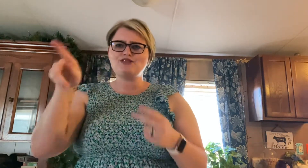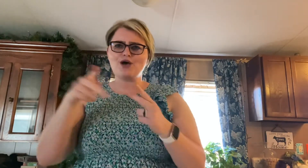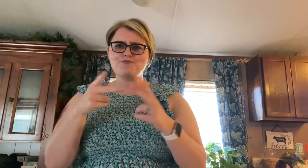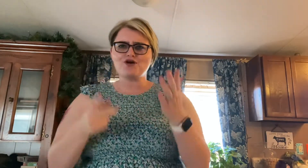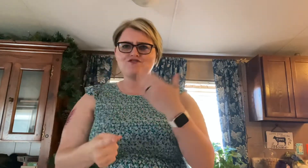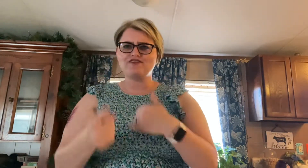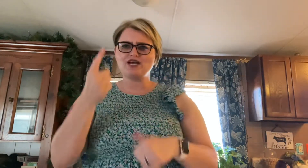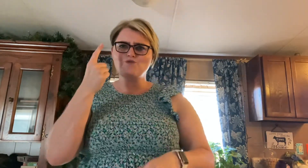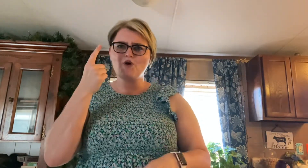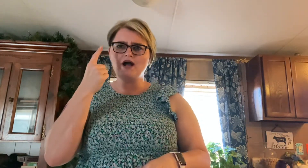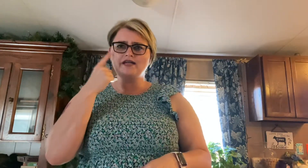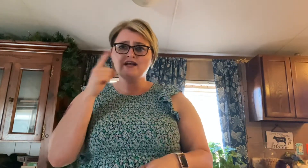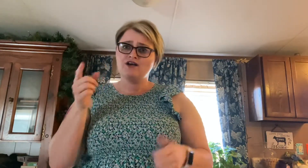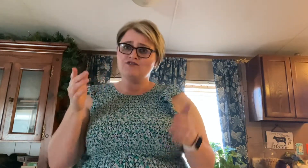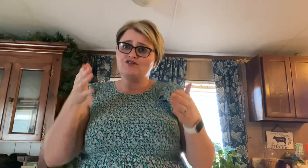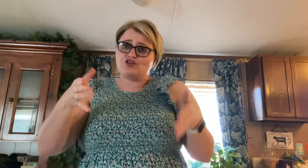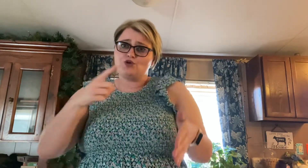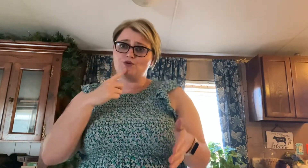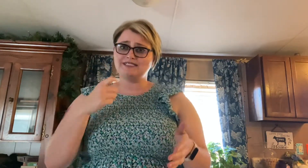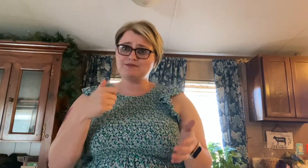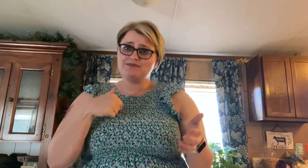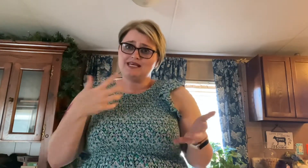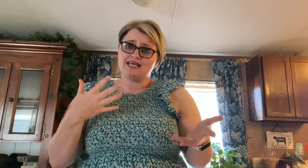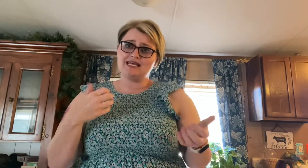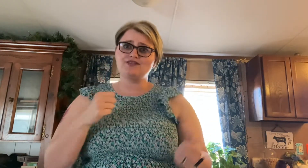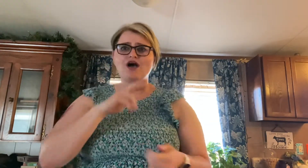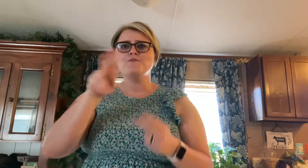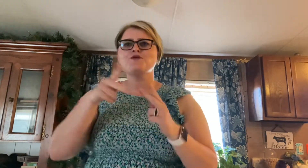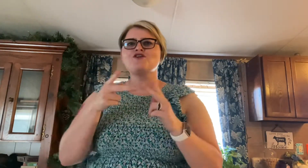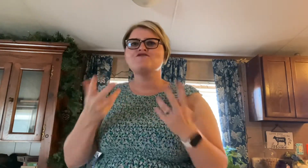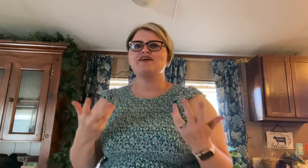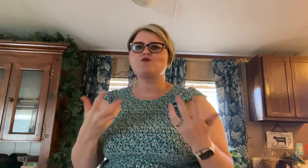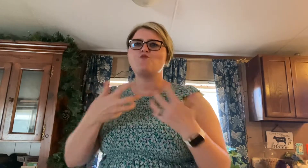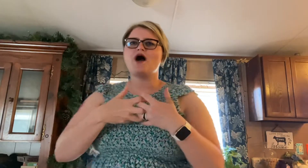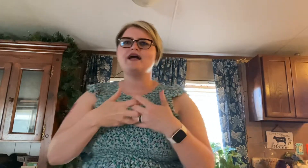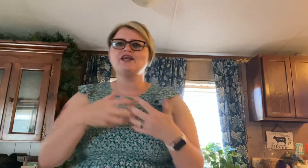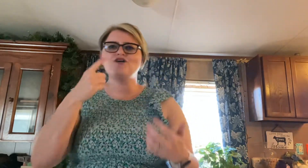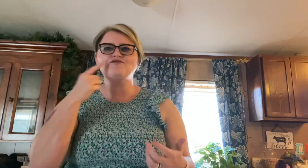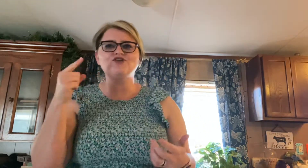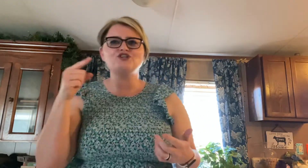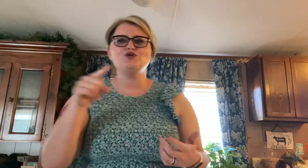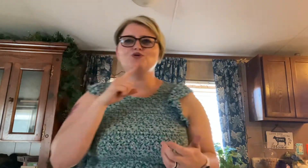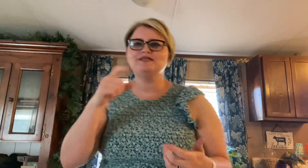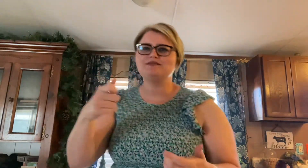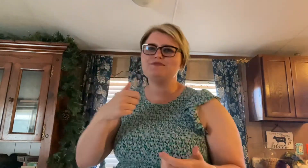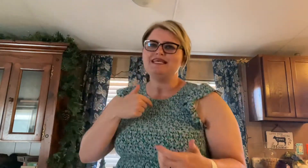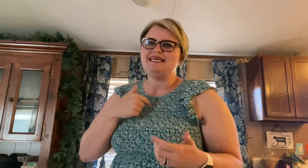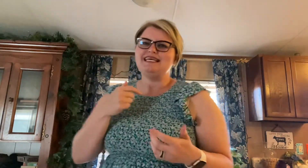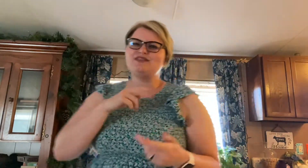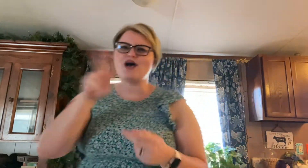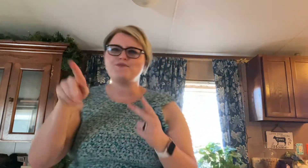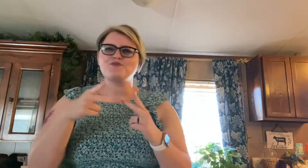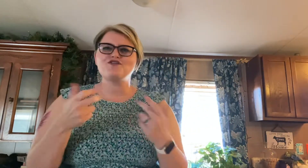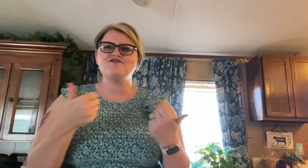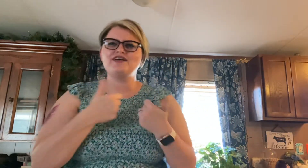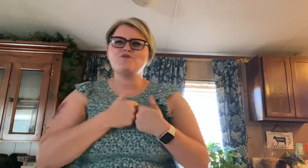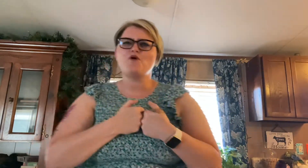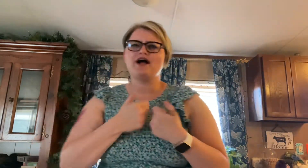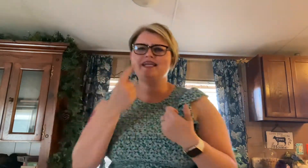the perfect one For you is me, the perfect one For you is me, the perfect one